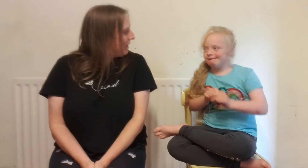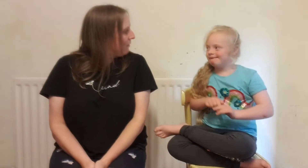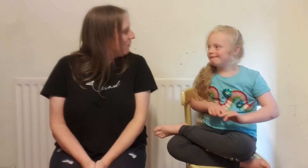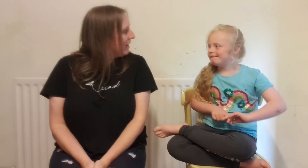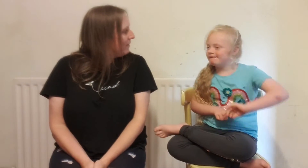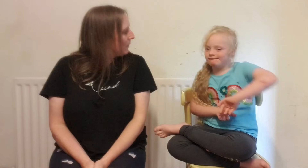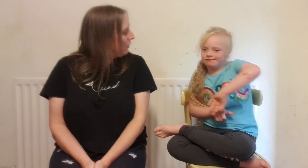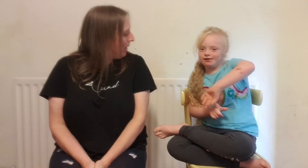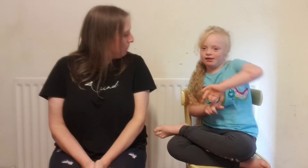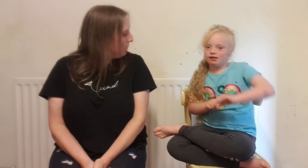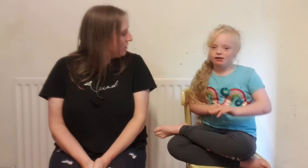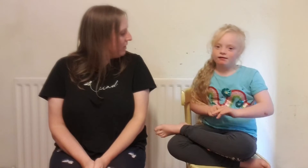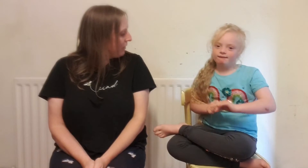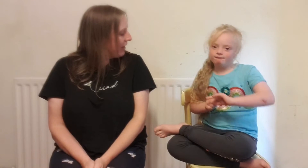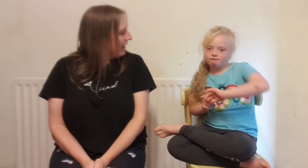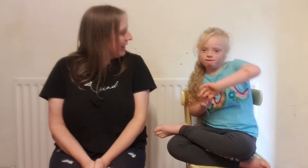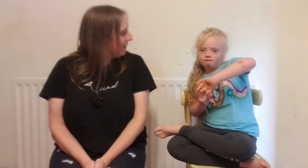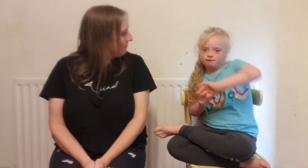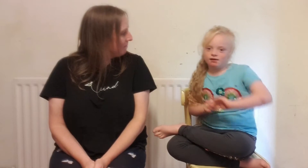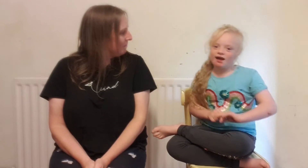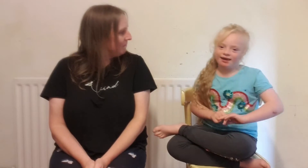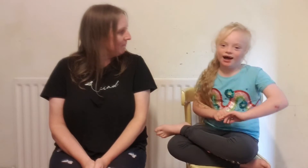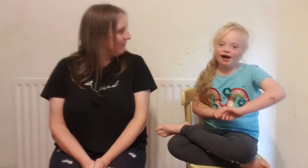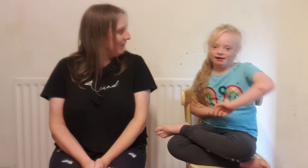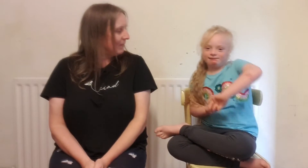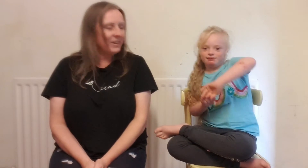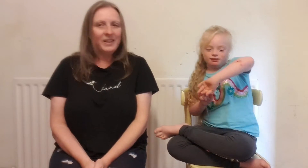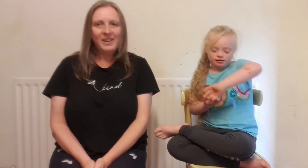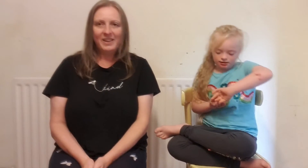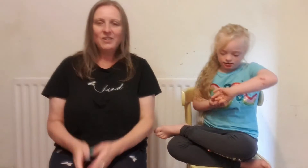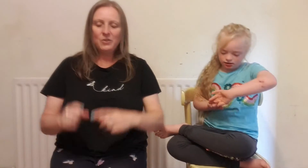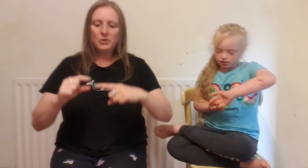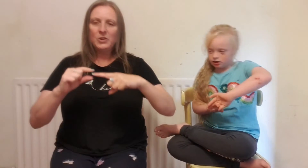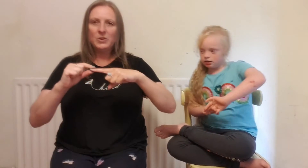one, haven't we? Could you help me with the recycling? Yes, I have. Yeah, yes you do.